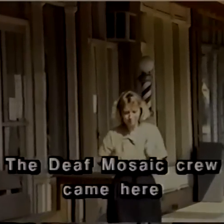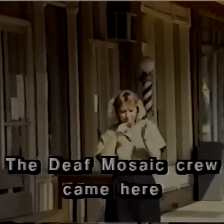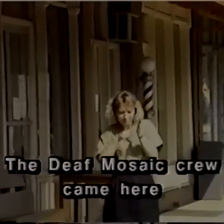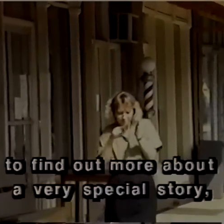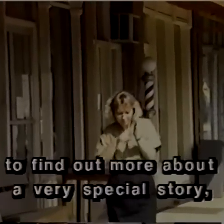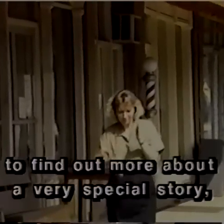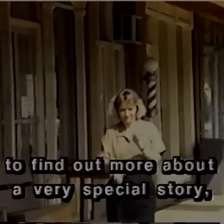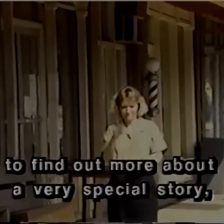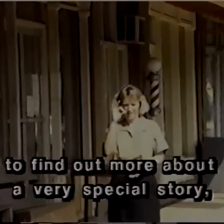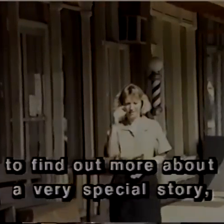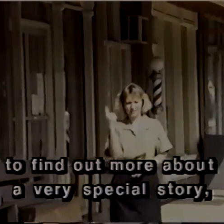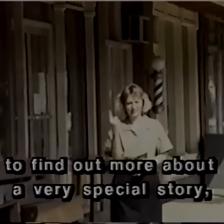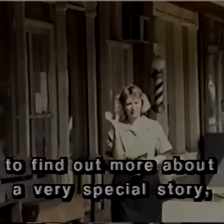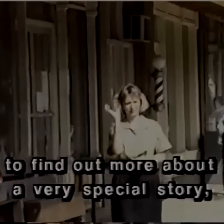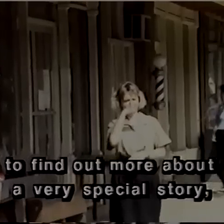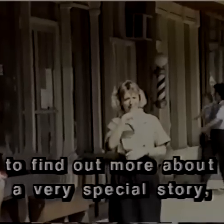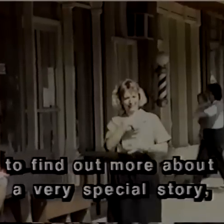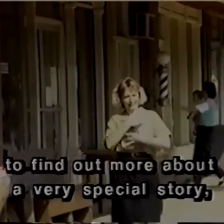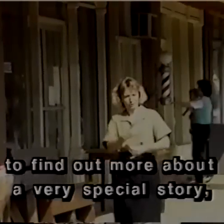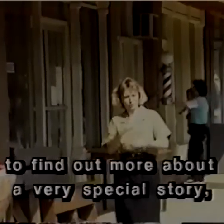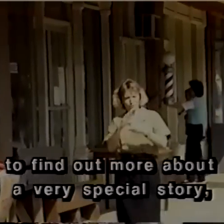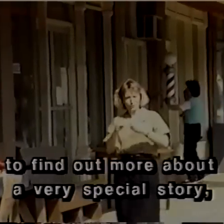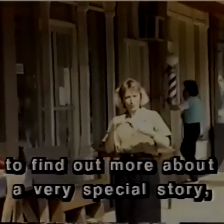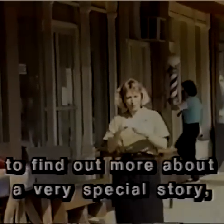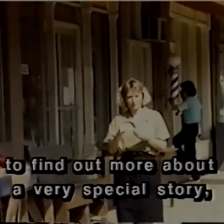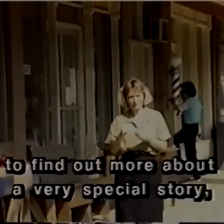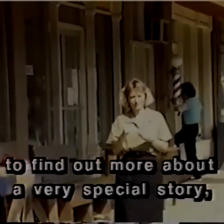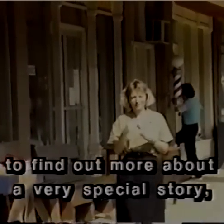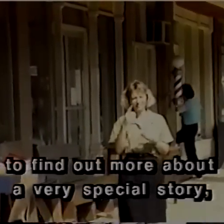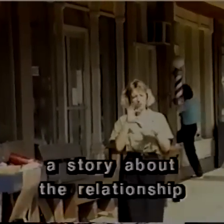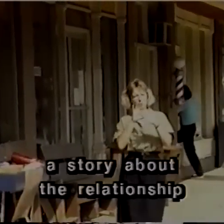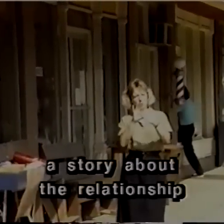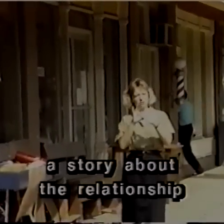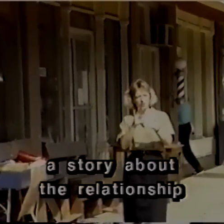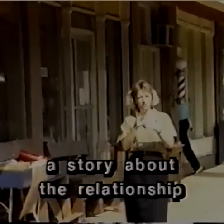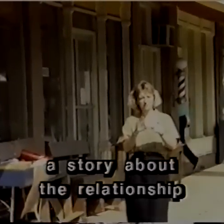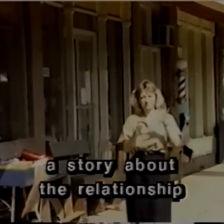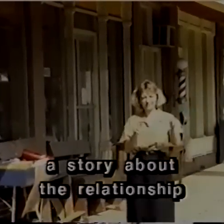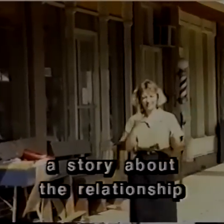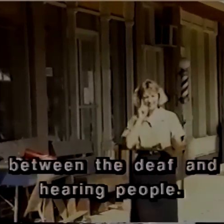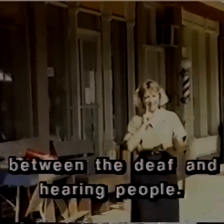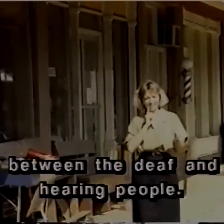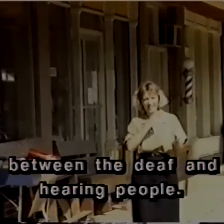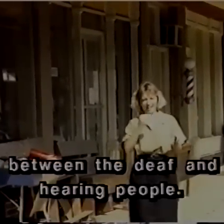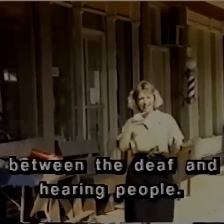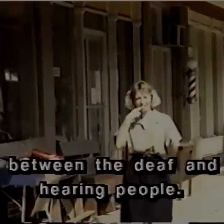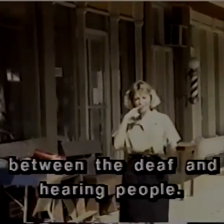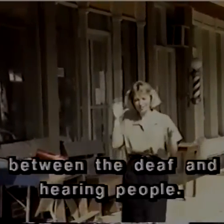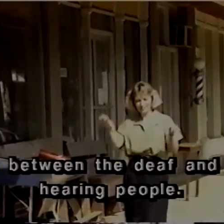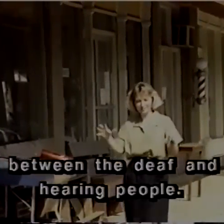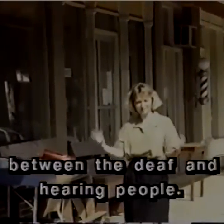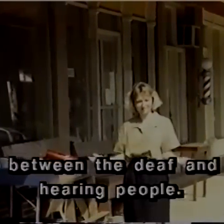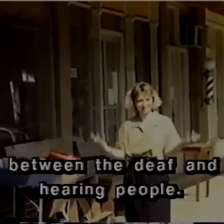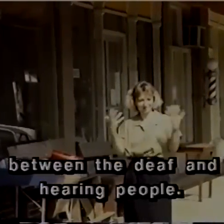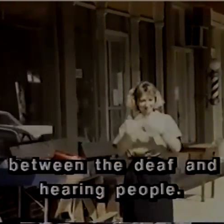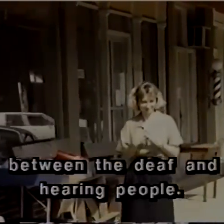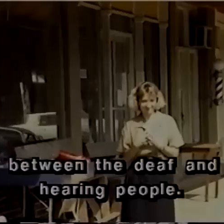here to find out more about a very special story. A story about the relationship between the deaf and the hearing people.